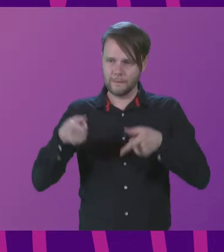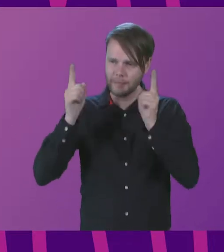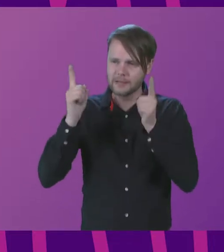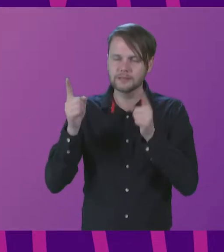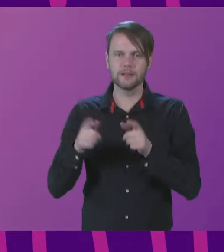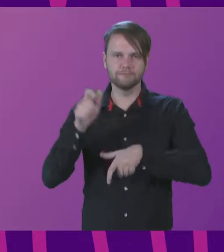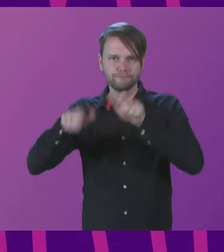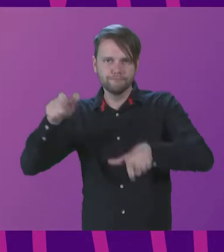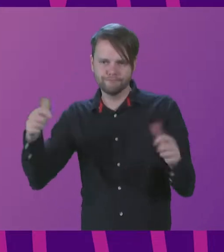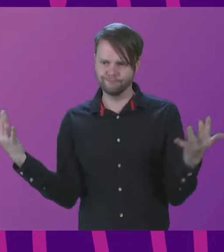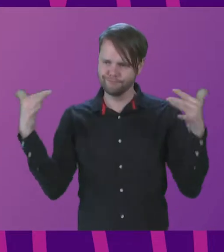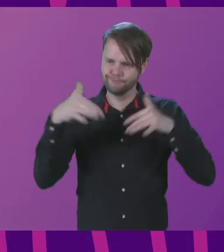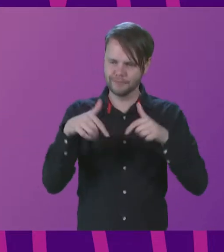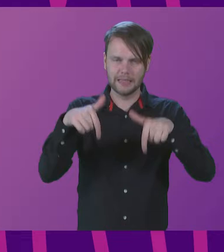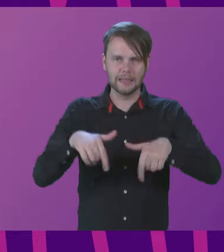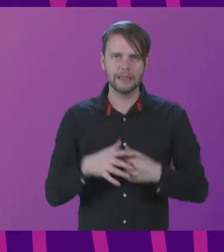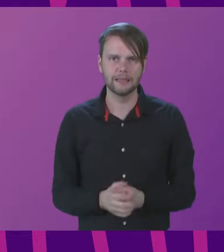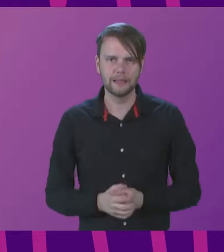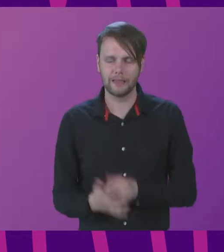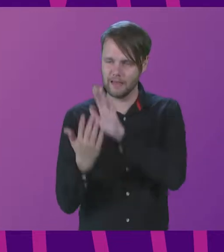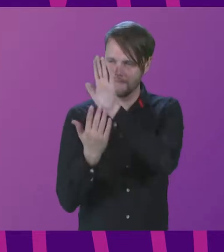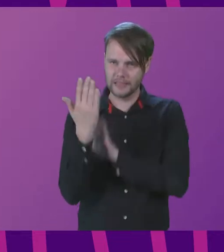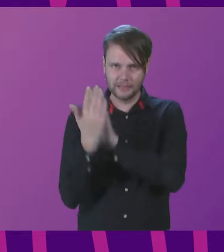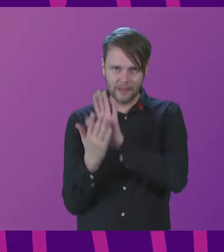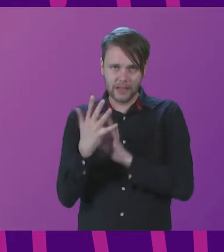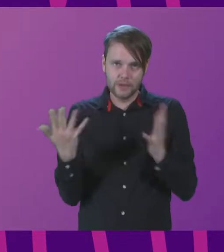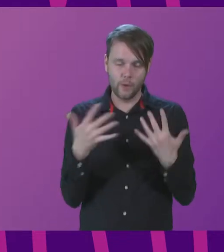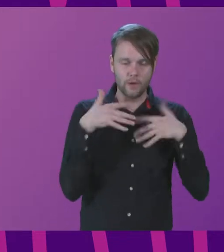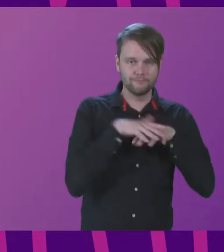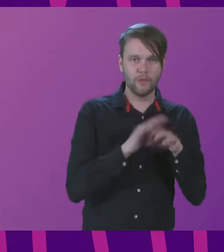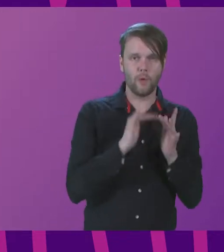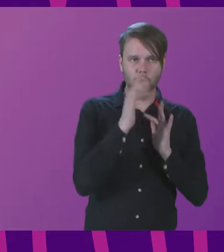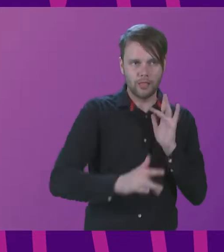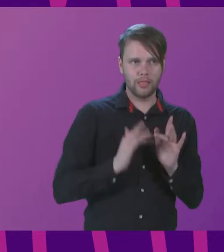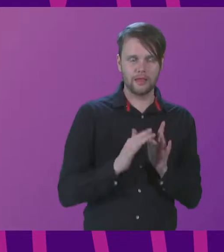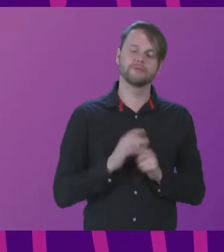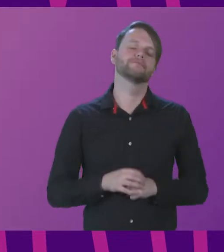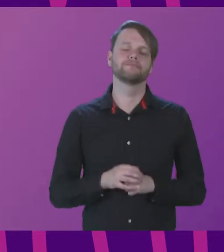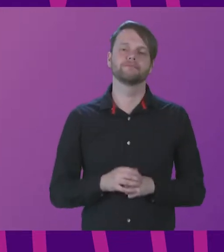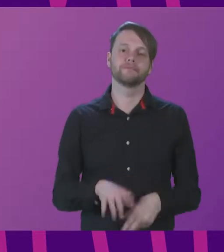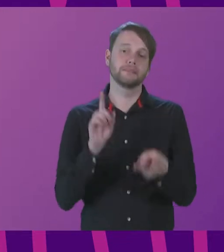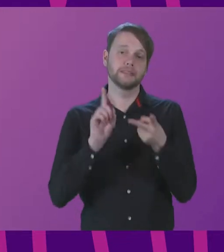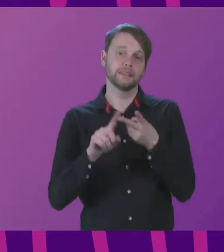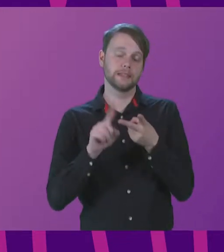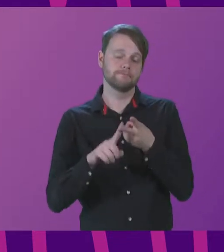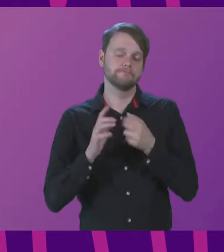and delegates to this year's gathering, whether in person or hybrid. It brings me to my second point.